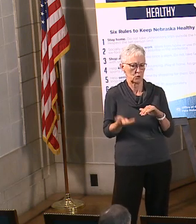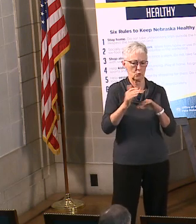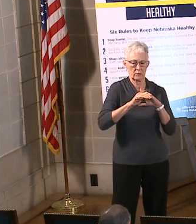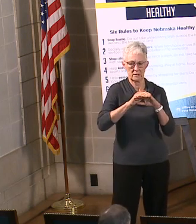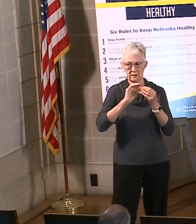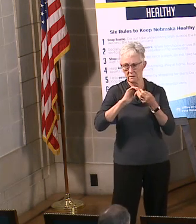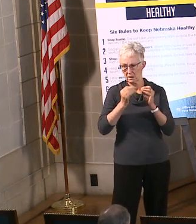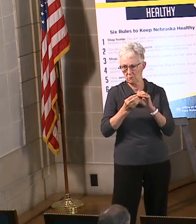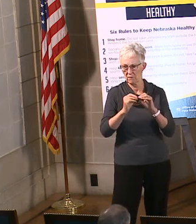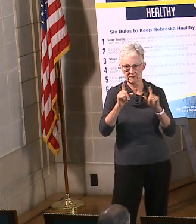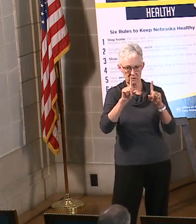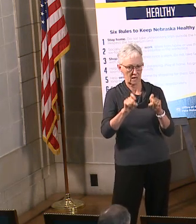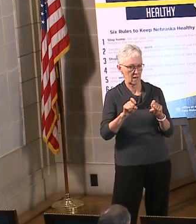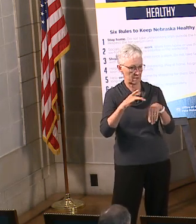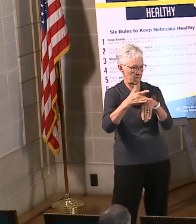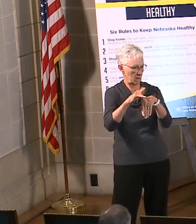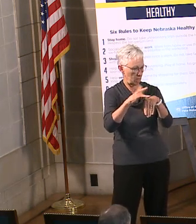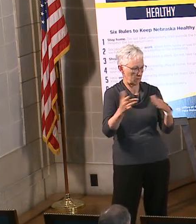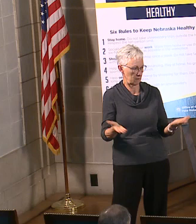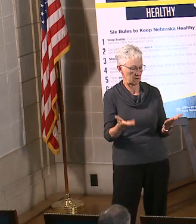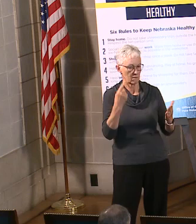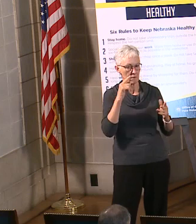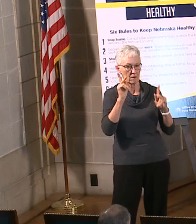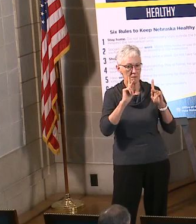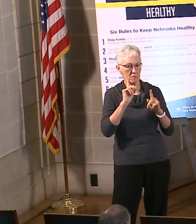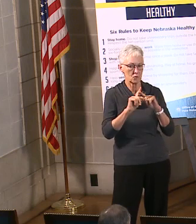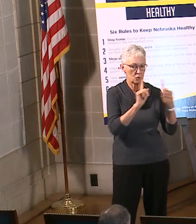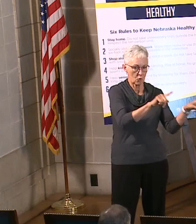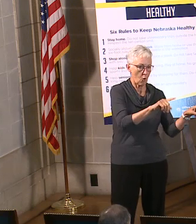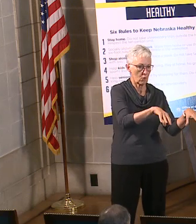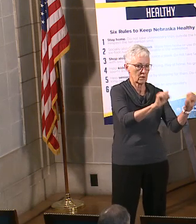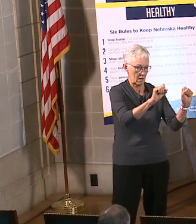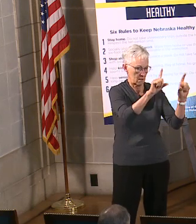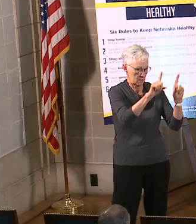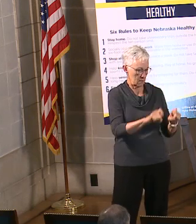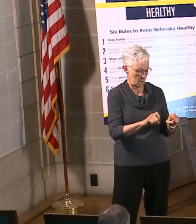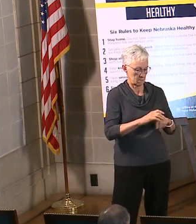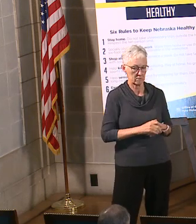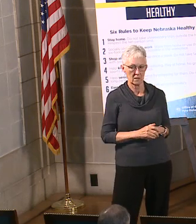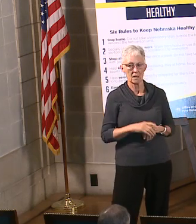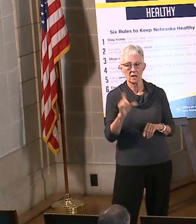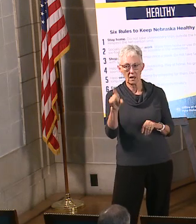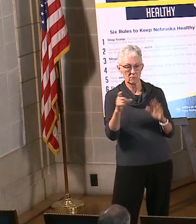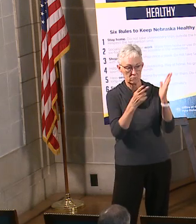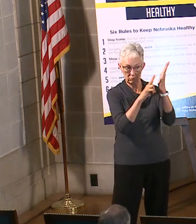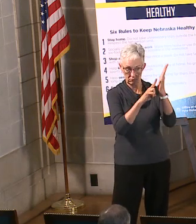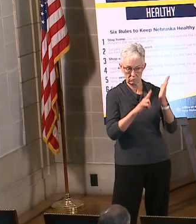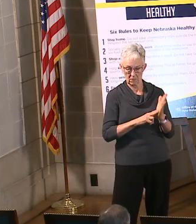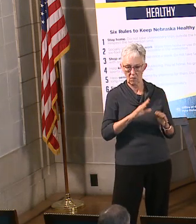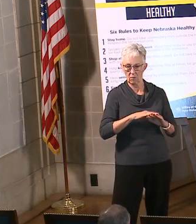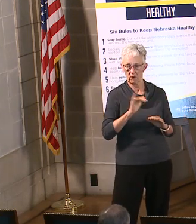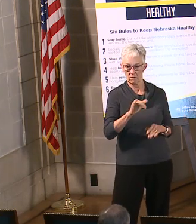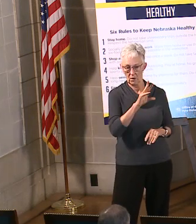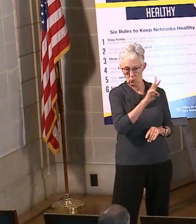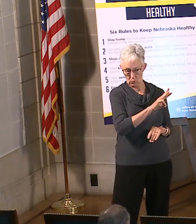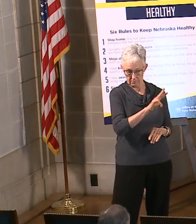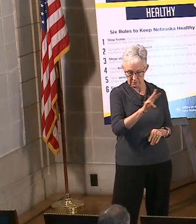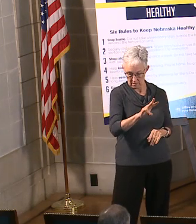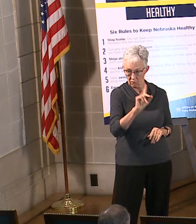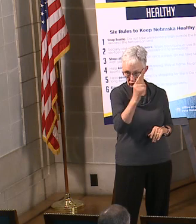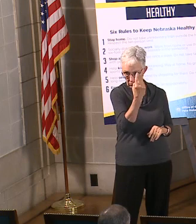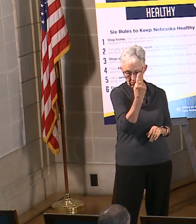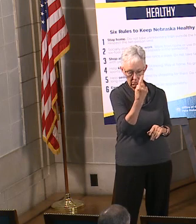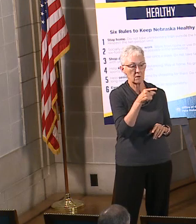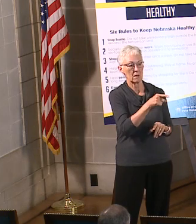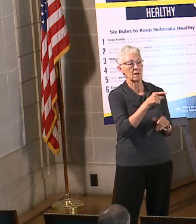second, but I want to remind people that testnebraska.com, please sign up. Help give us an assessment of the state. takes less than five minutes. Your data is